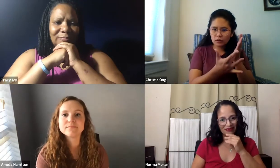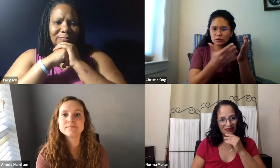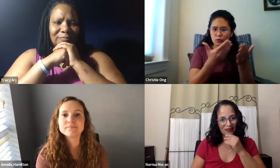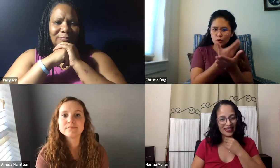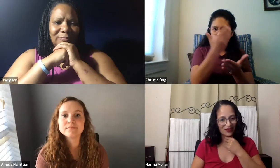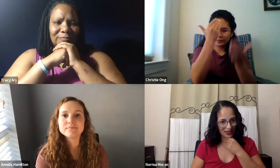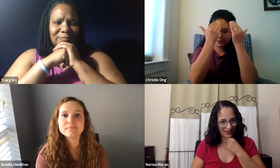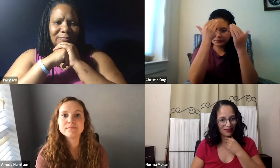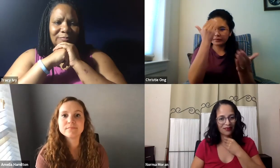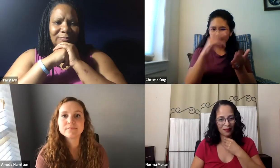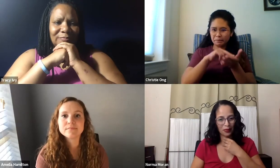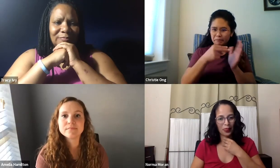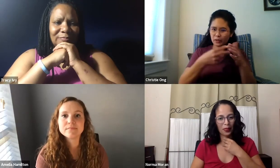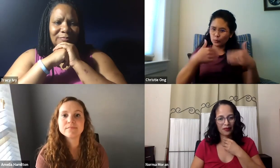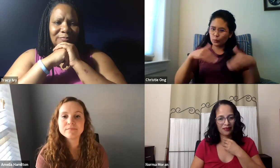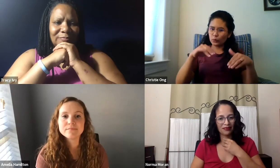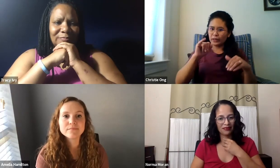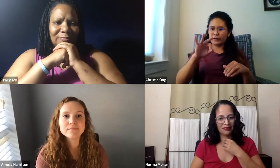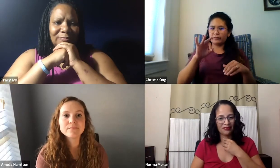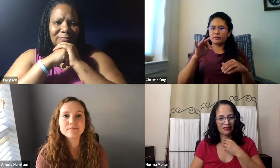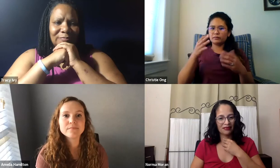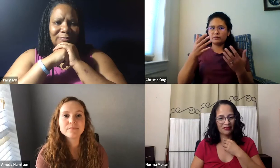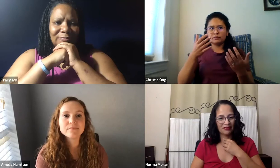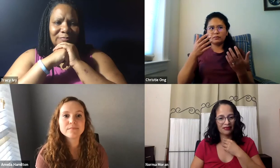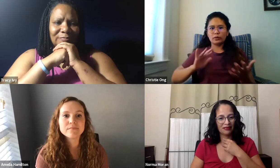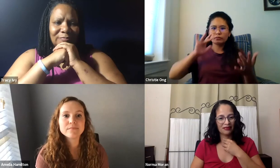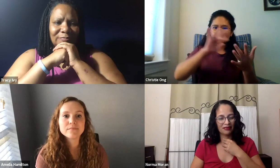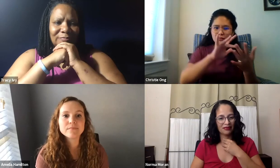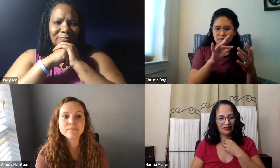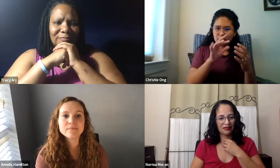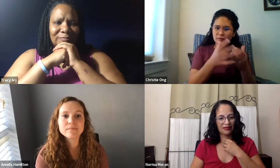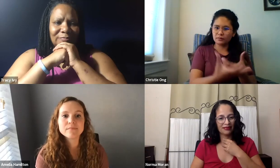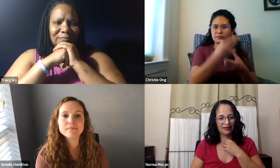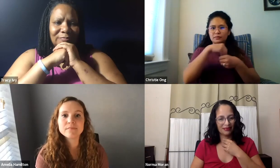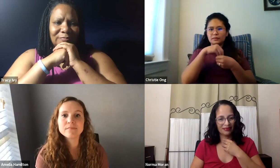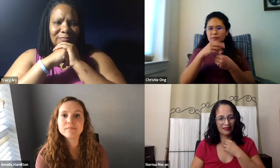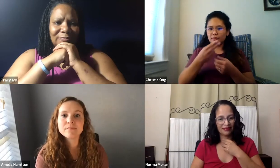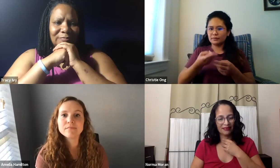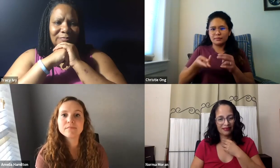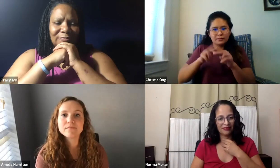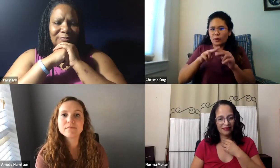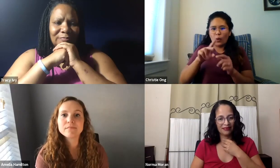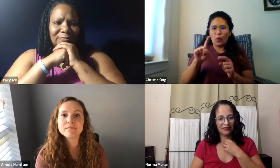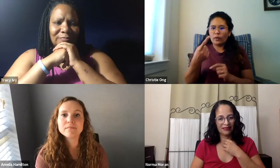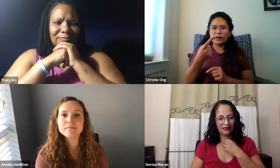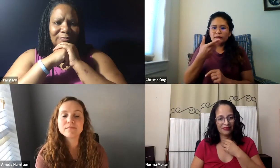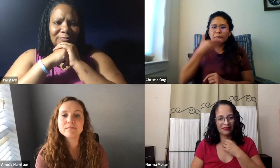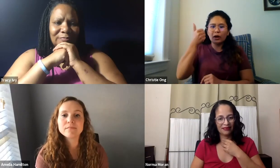learning, right? They have new technologies and new information. So I'm thinking if we were to reach out more, that's